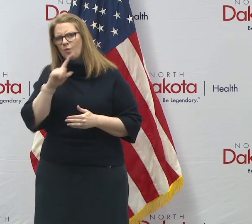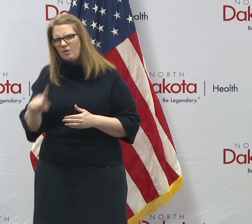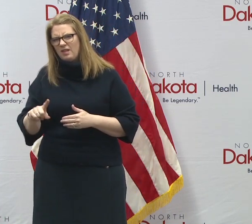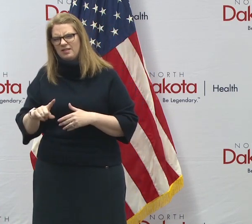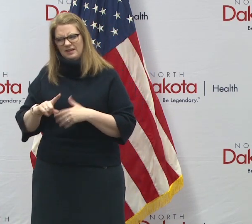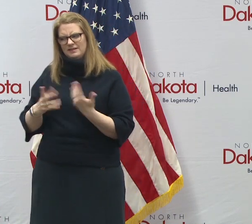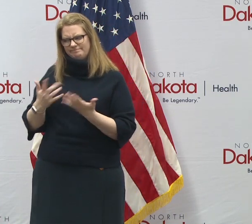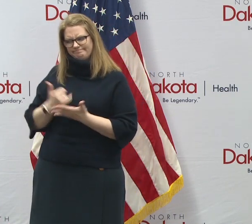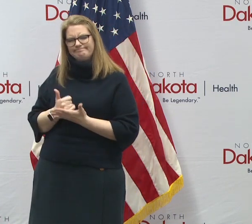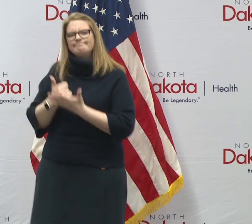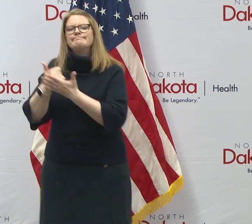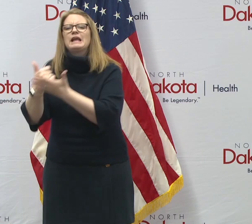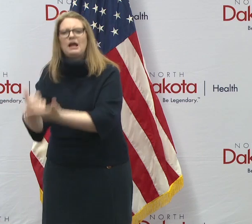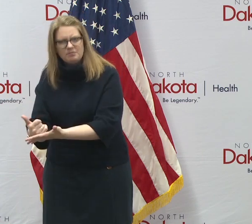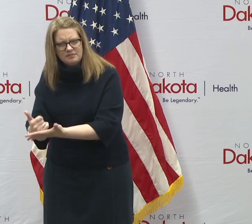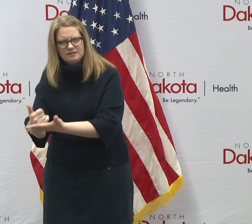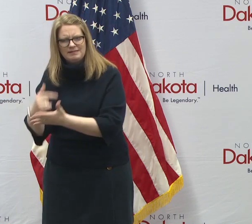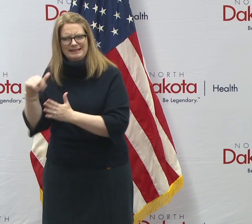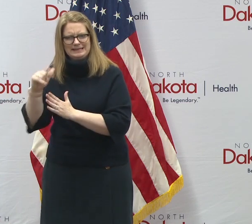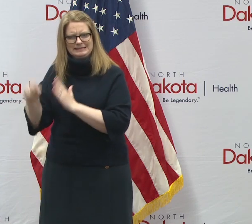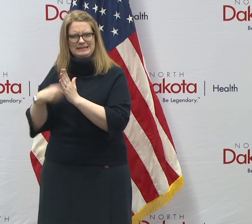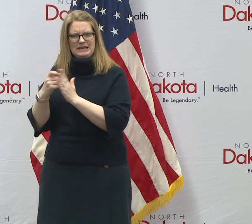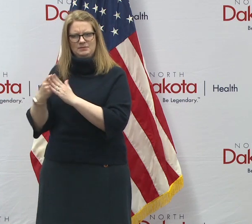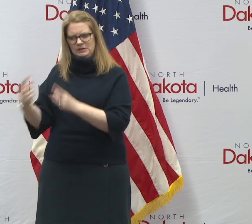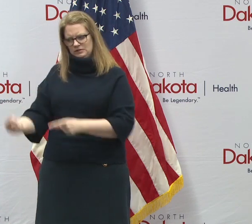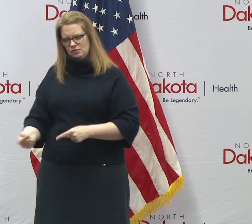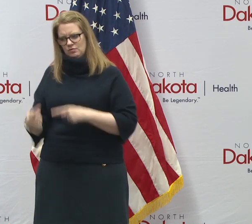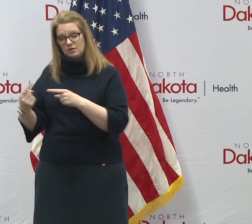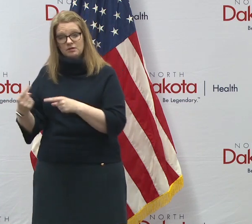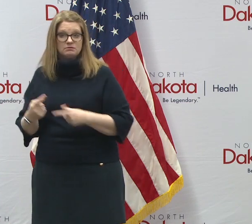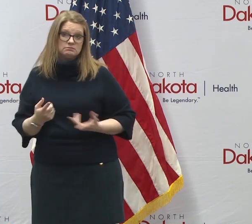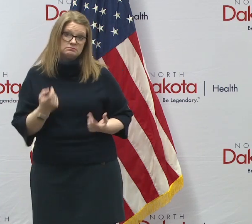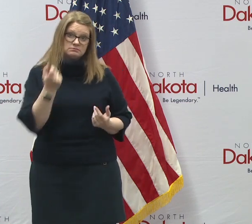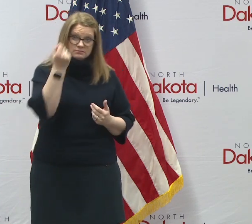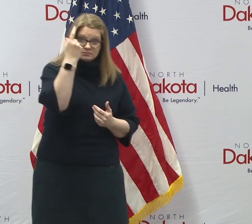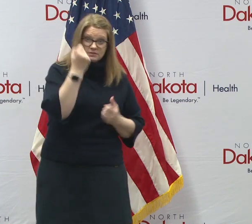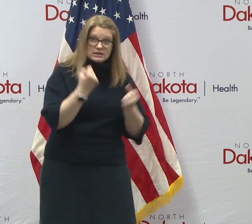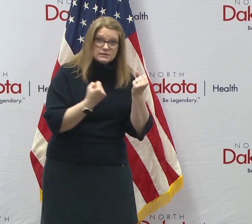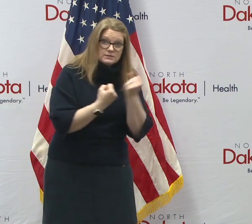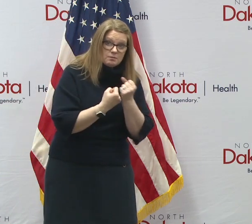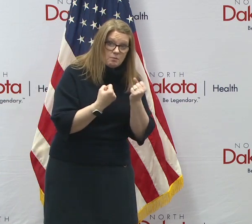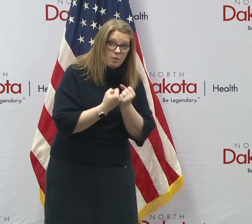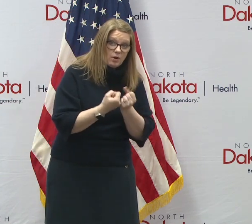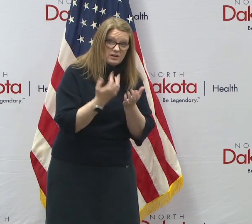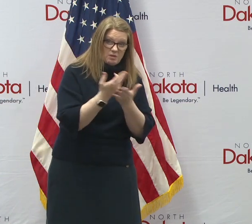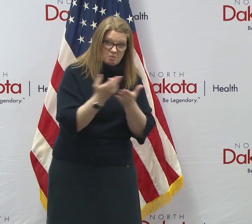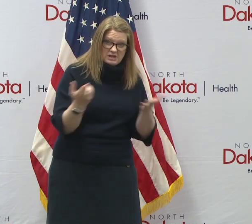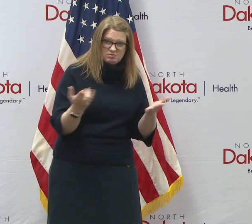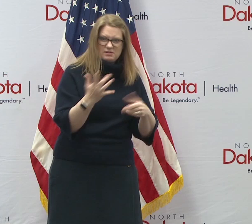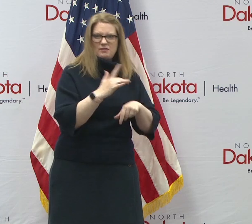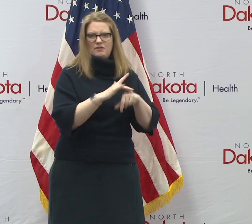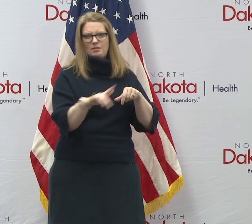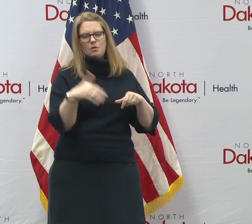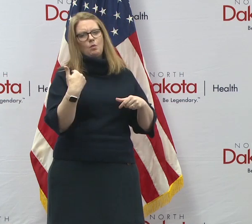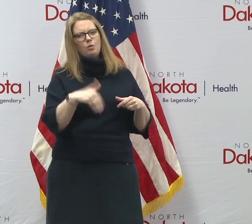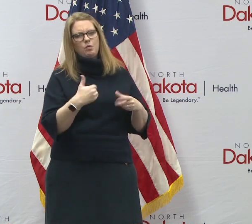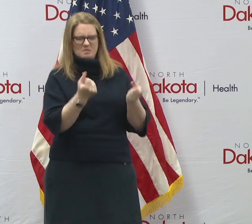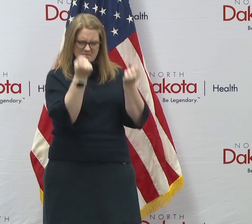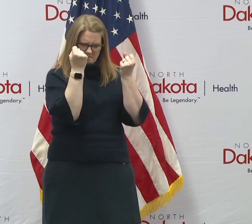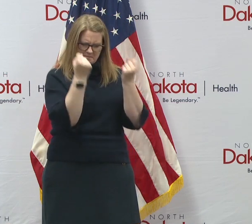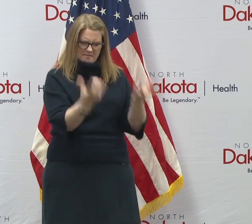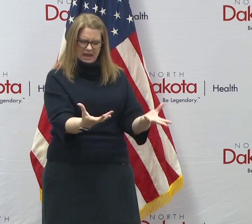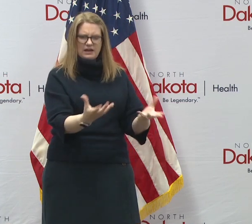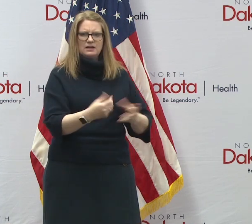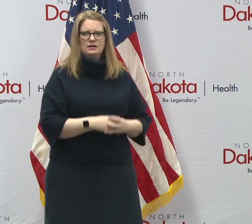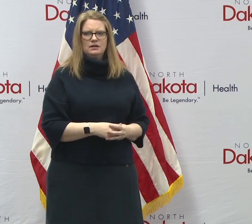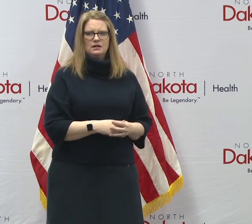struggling. There are also support and resources available that can help. Now, I always say that we have